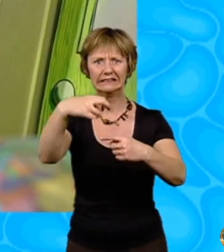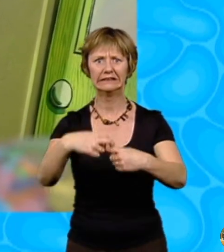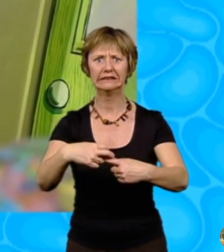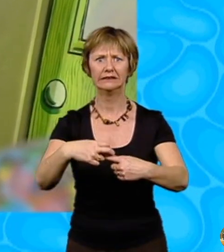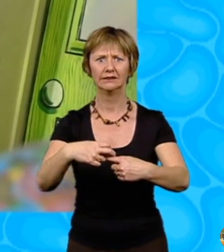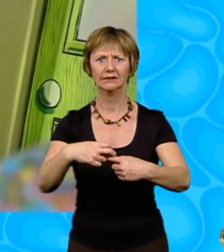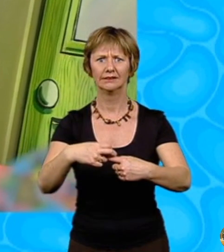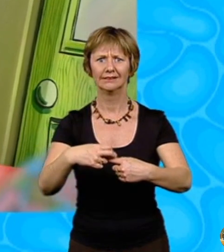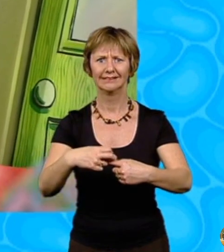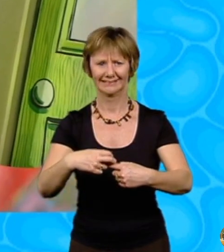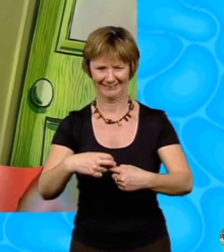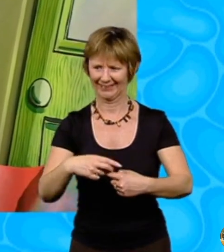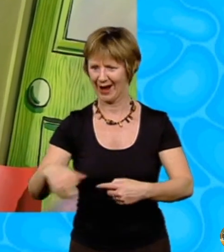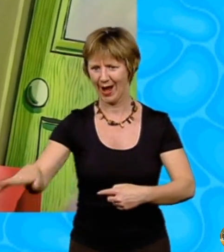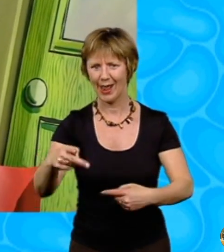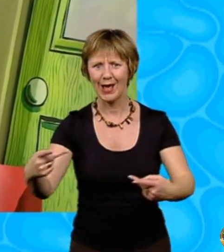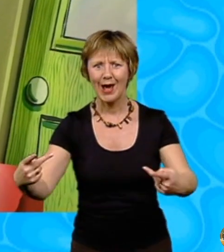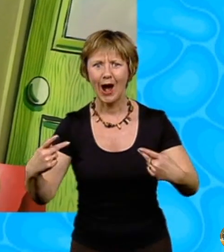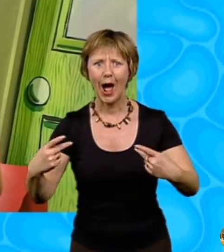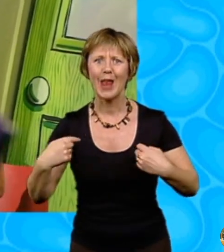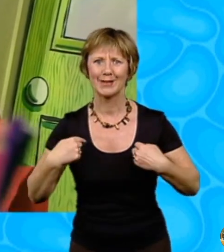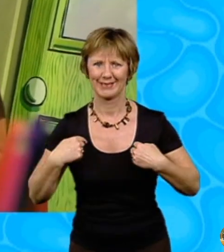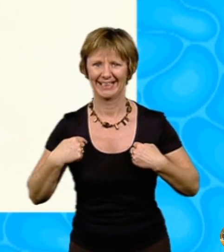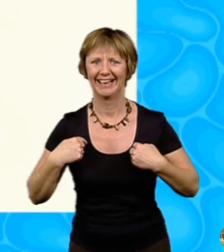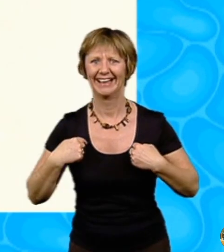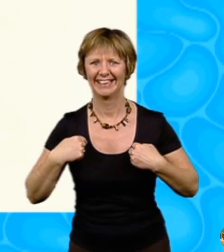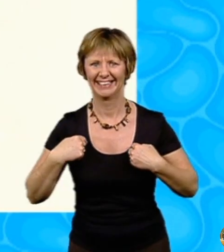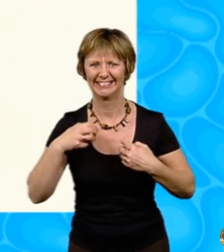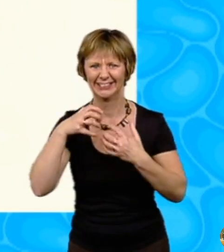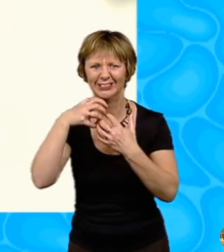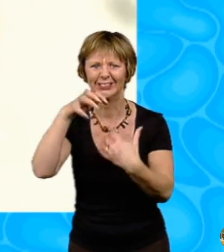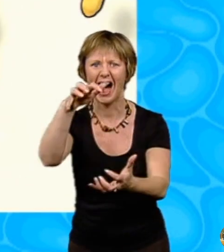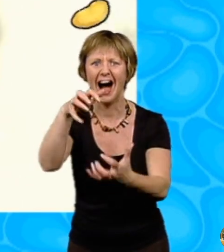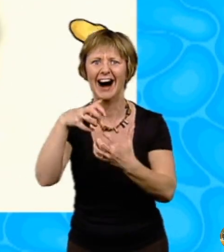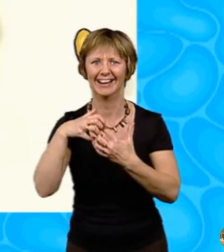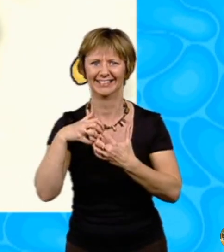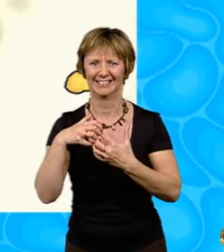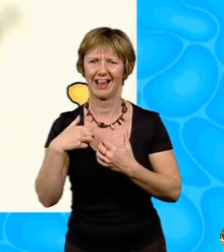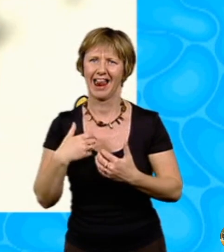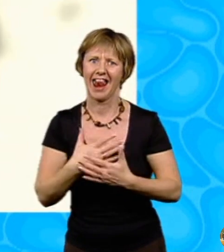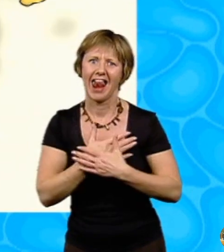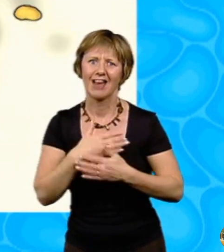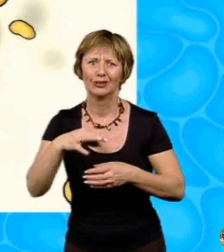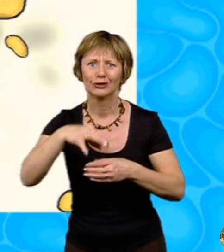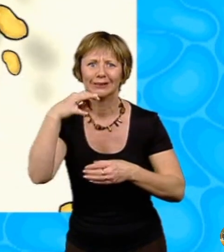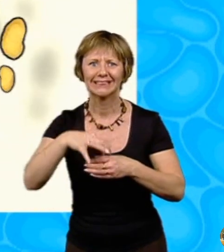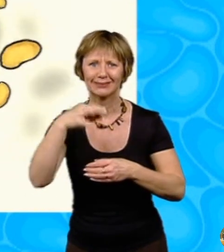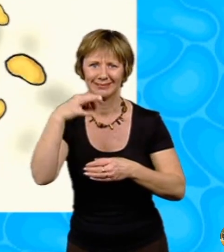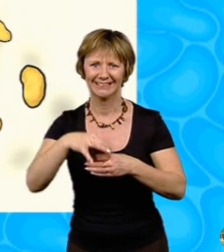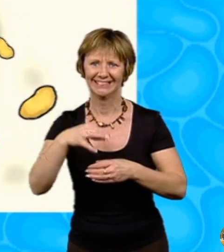It's just a little nickname my class has for me. They call me the Monster Crisp Guzzler because I love crisps so